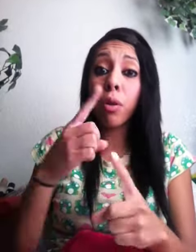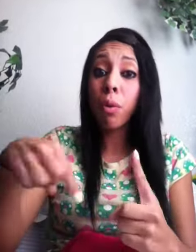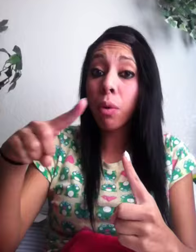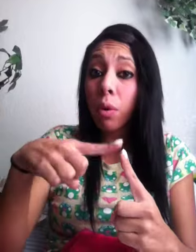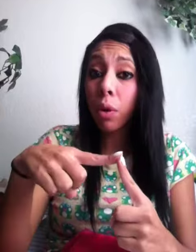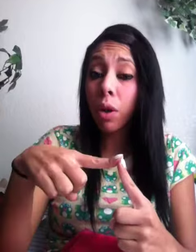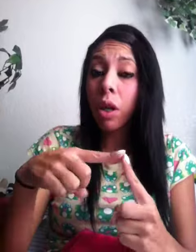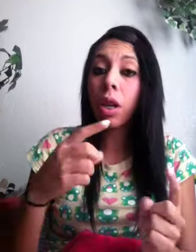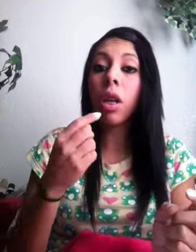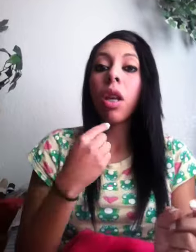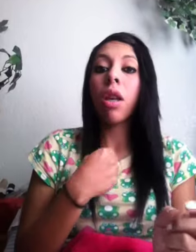freshening up.